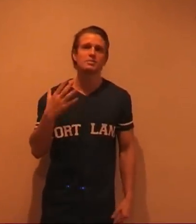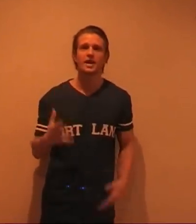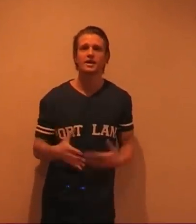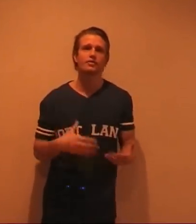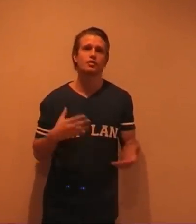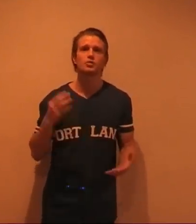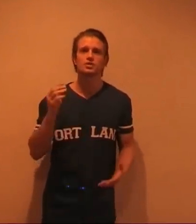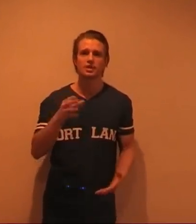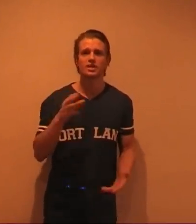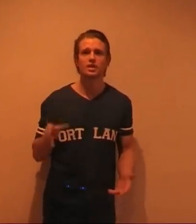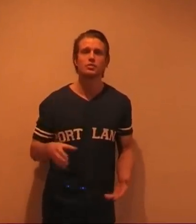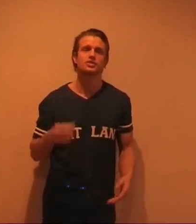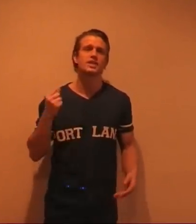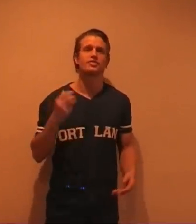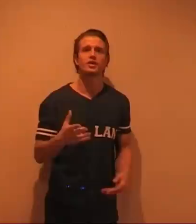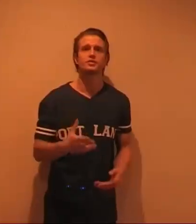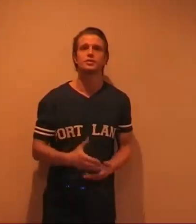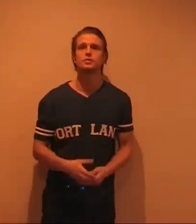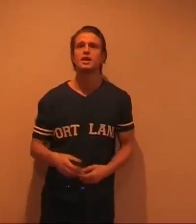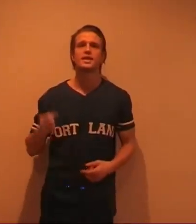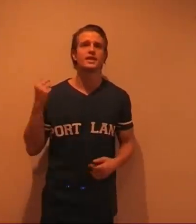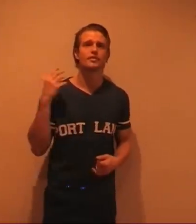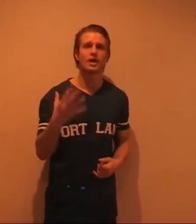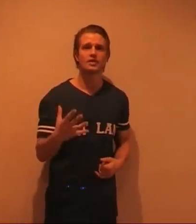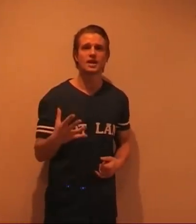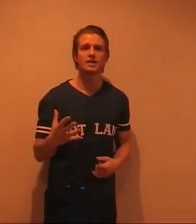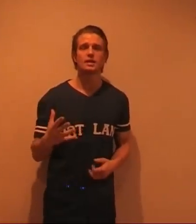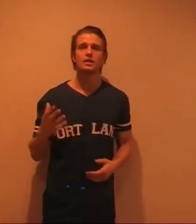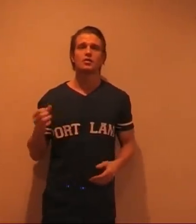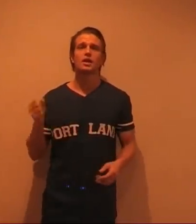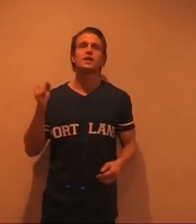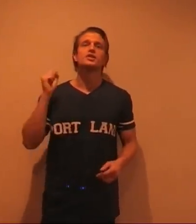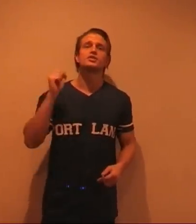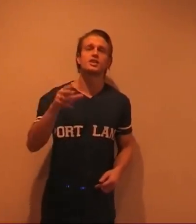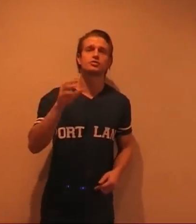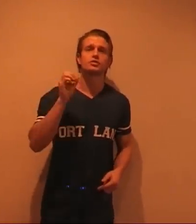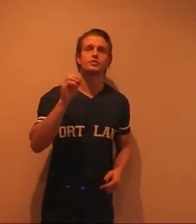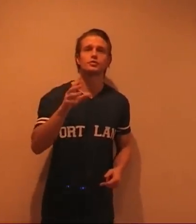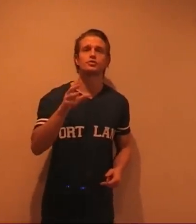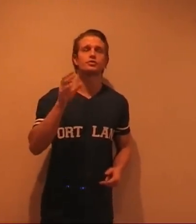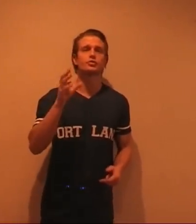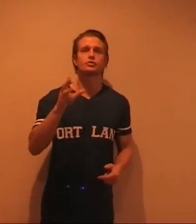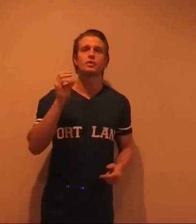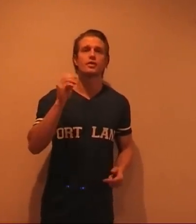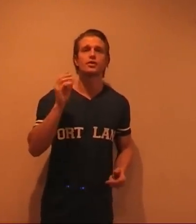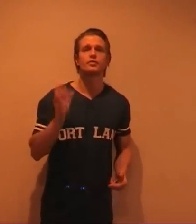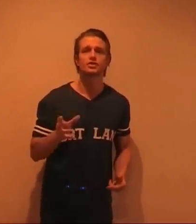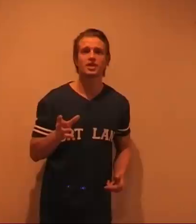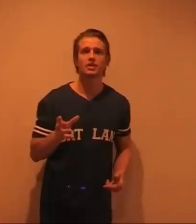packet of food. It's going to have E numbers. Eat fresh food. Get your five a day. Right. Citrus foods. Fruits are very good for your skin.